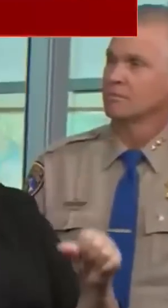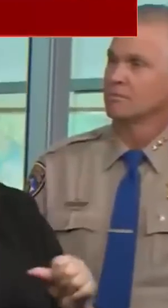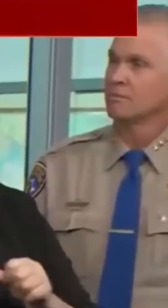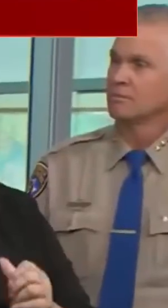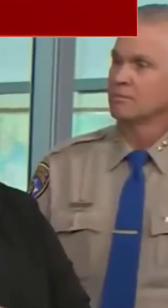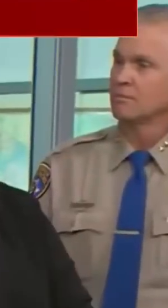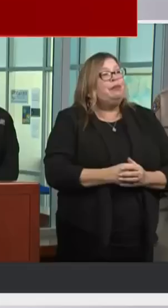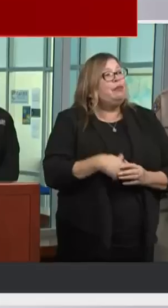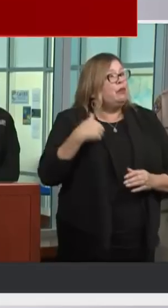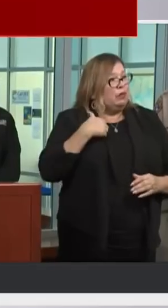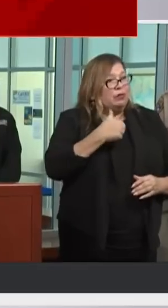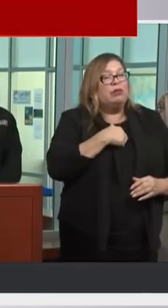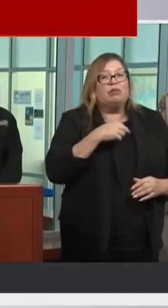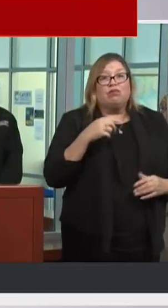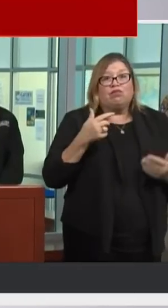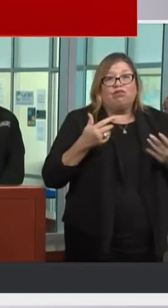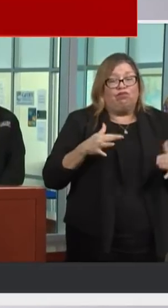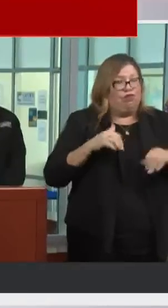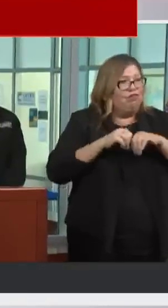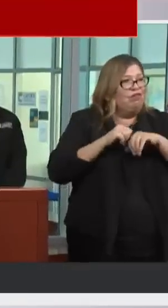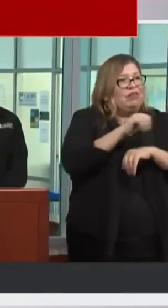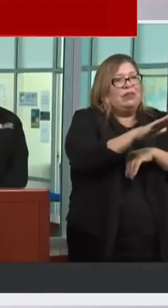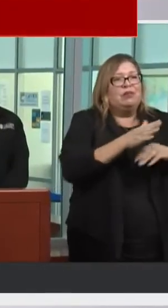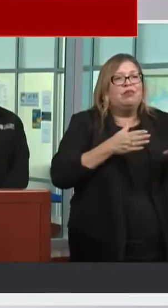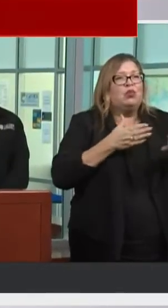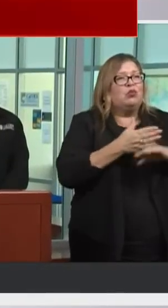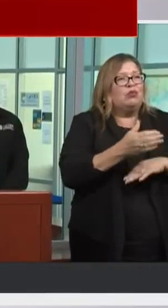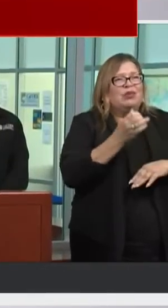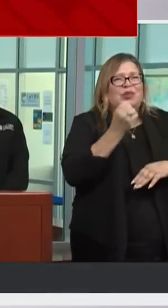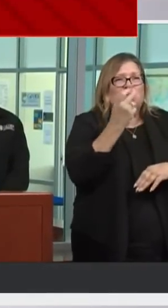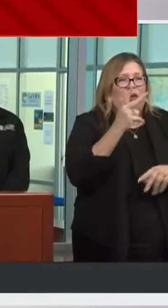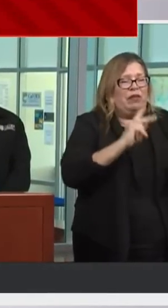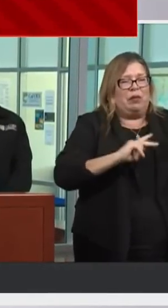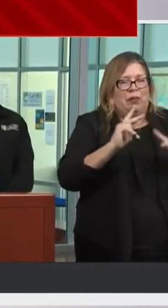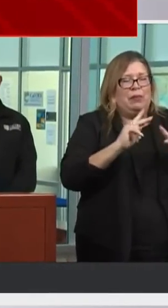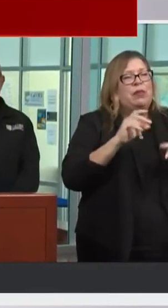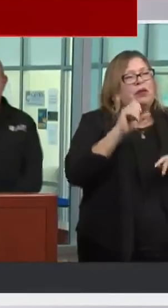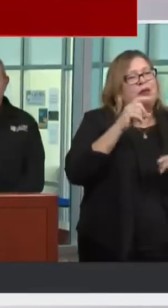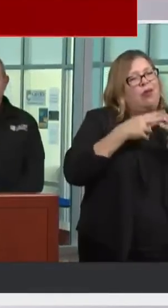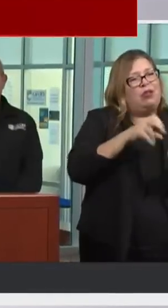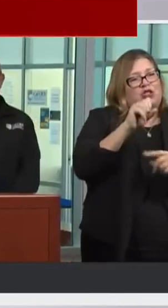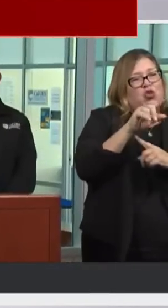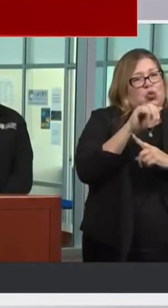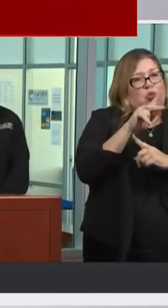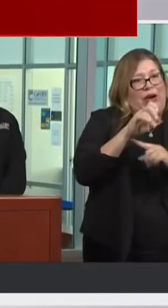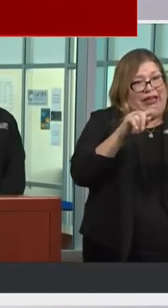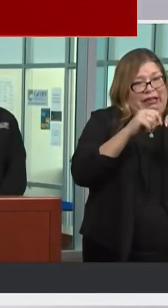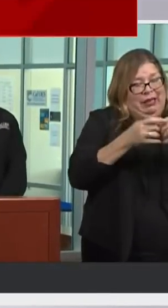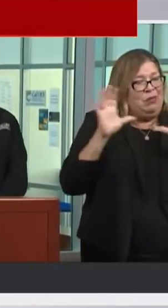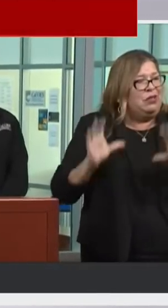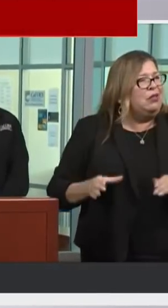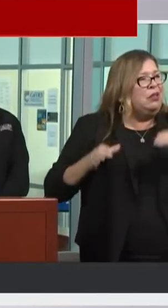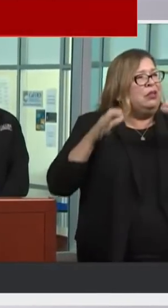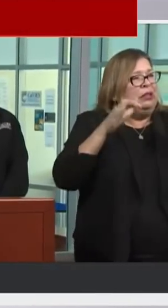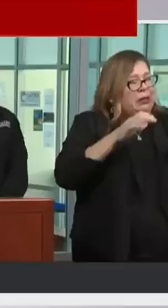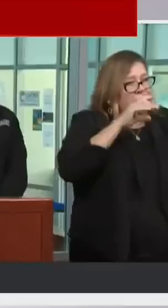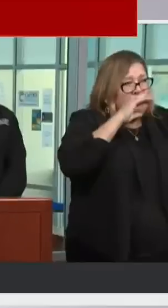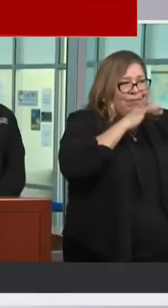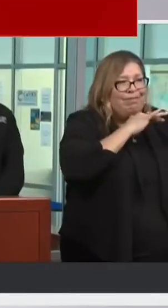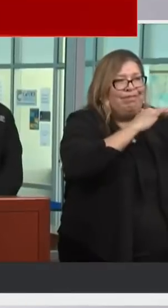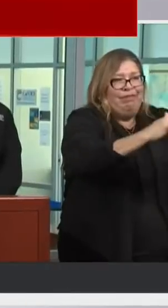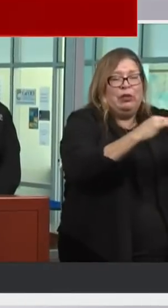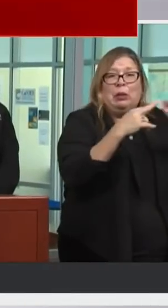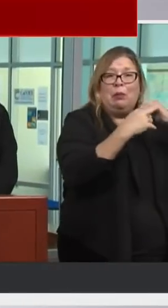dispersed an almost-dozen-person strike team to go out, inspect all the bridges, the major